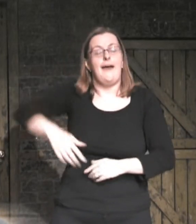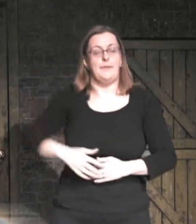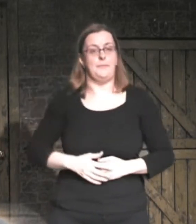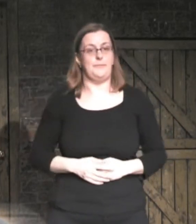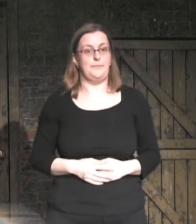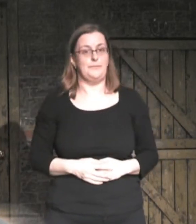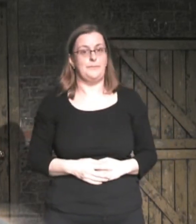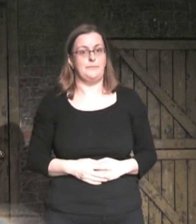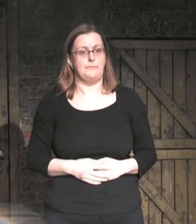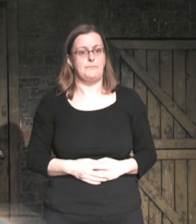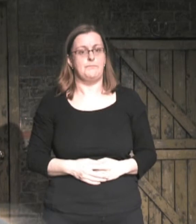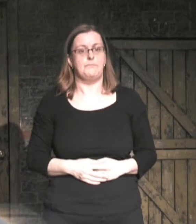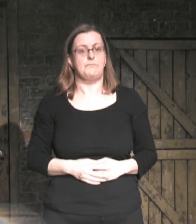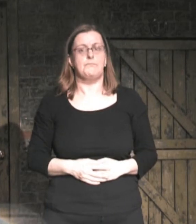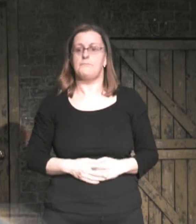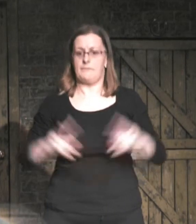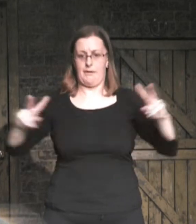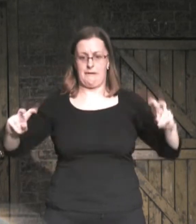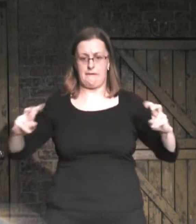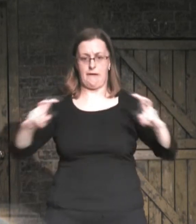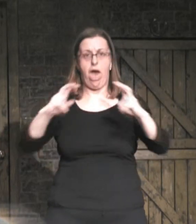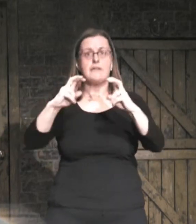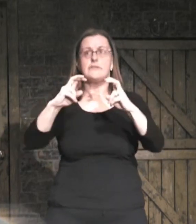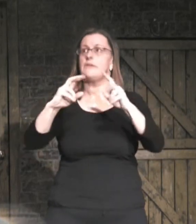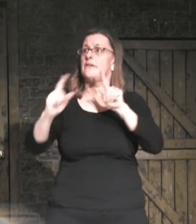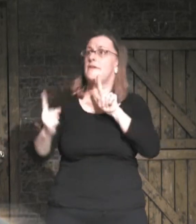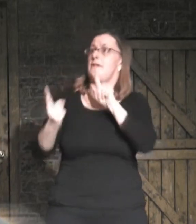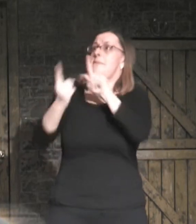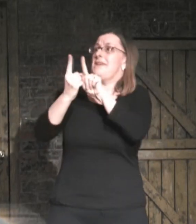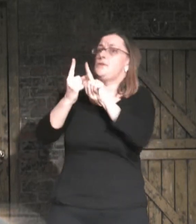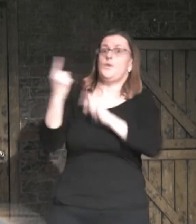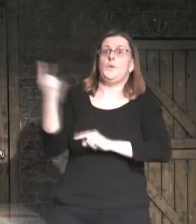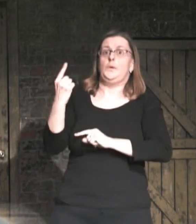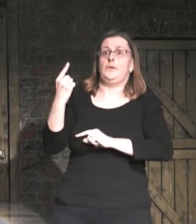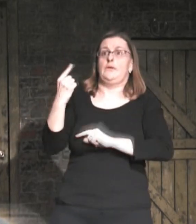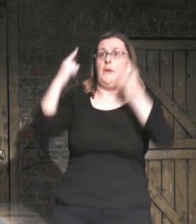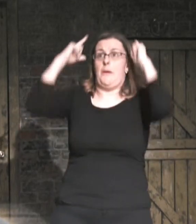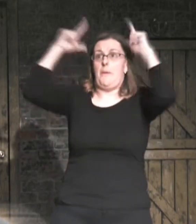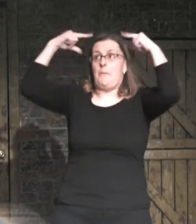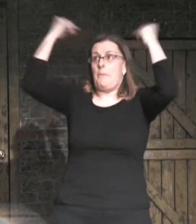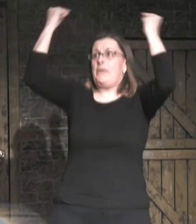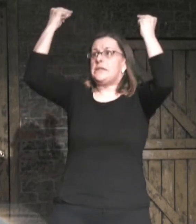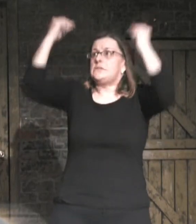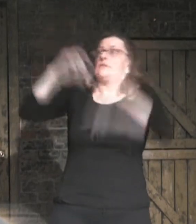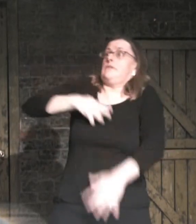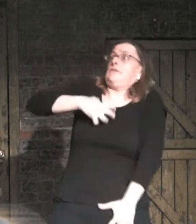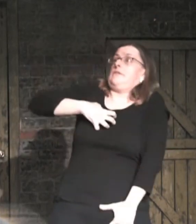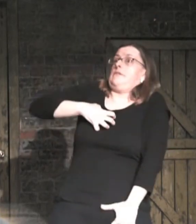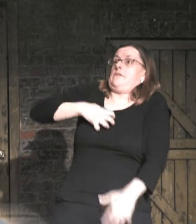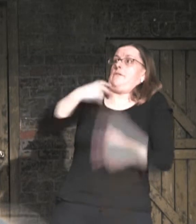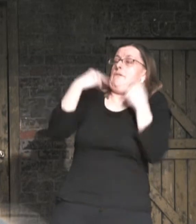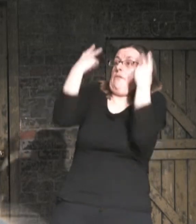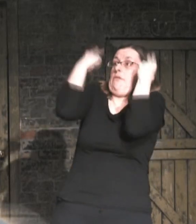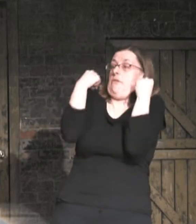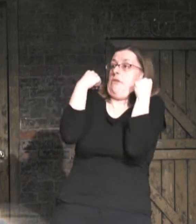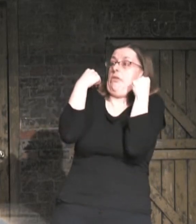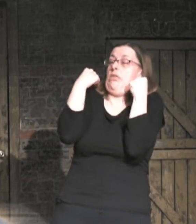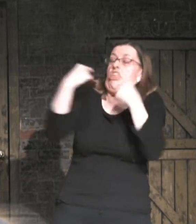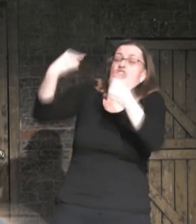At the castle he is threatened by the terrifying beast and